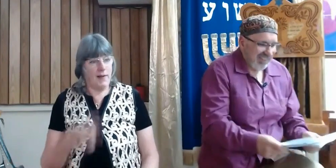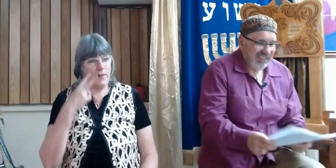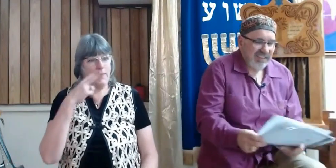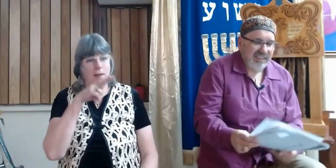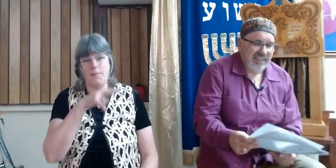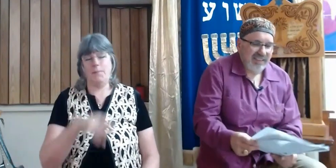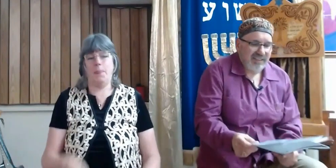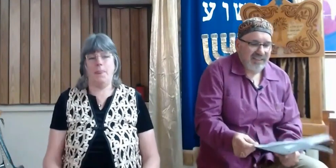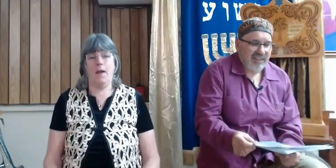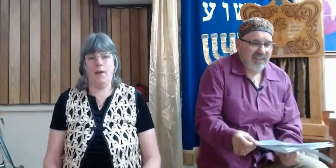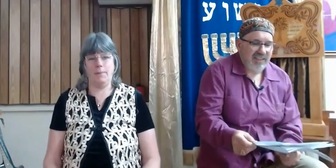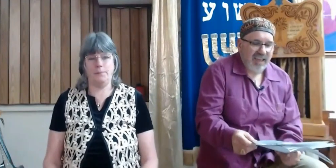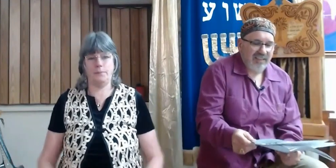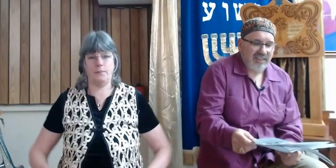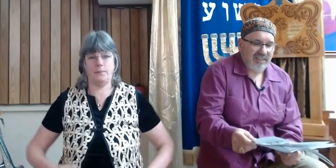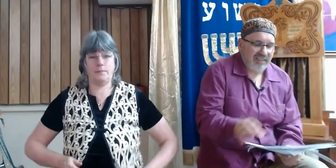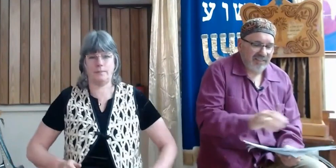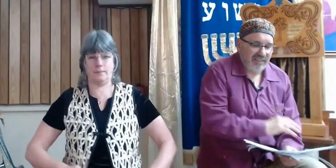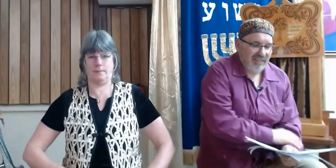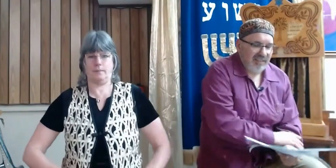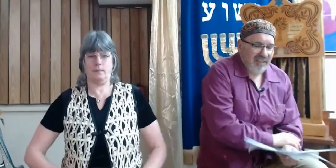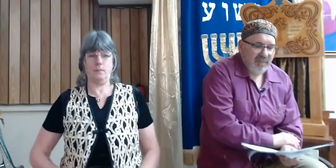I didn't see him. Right.